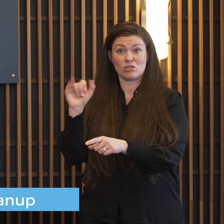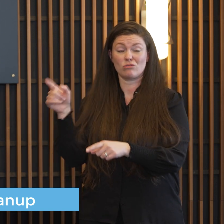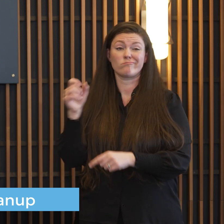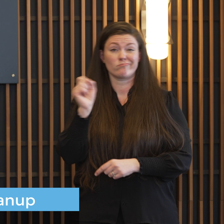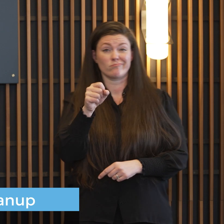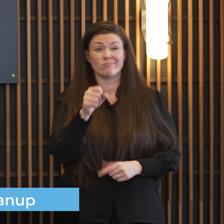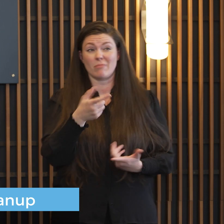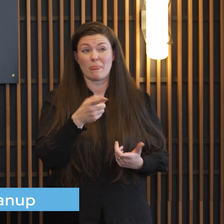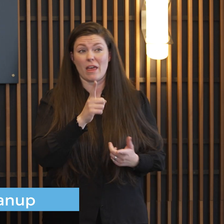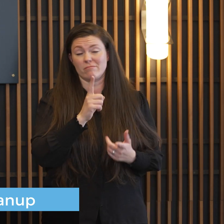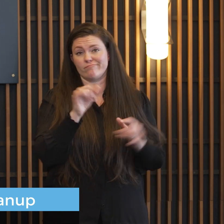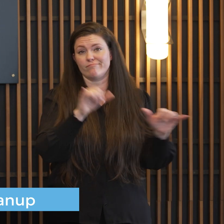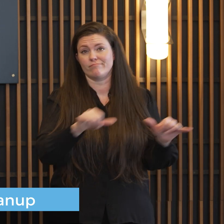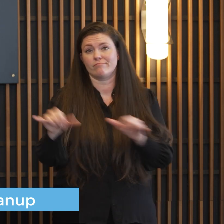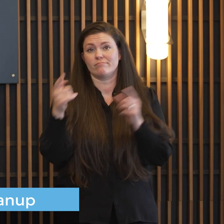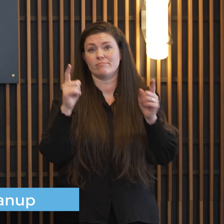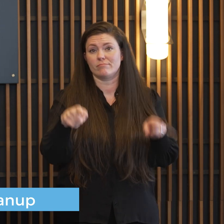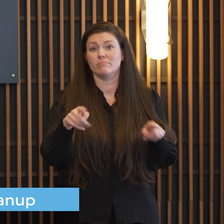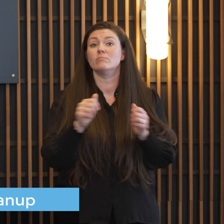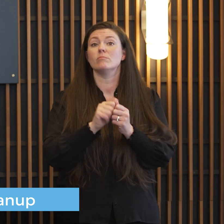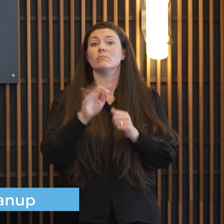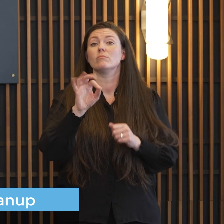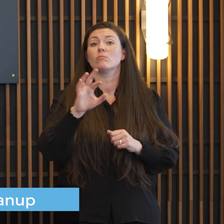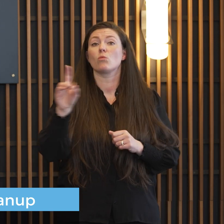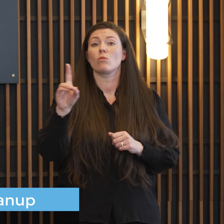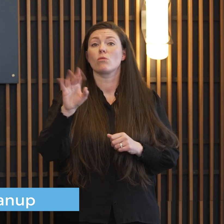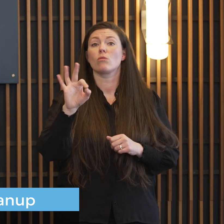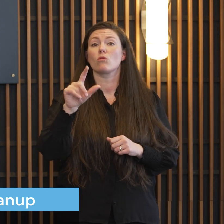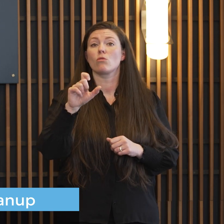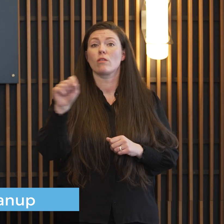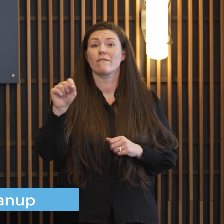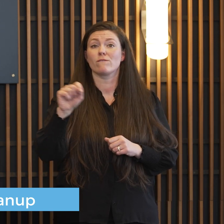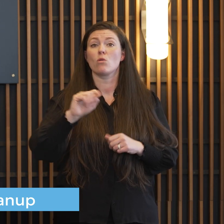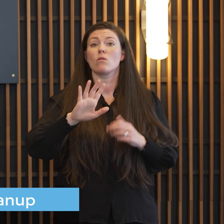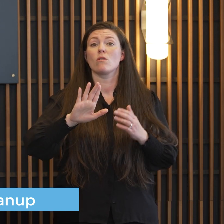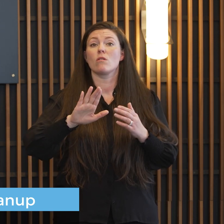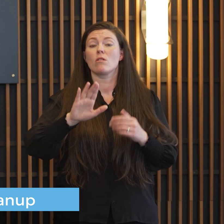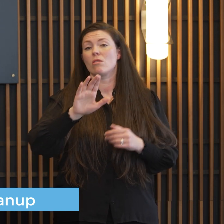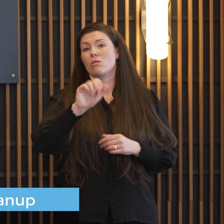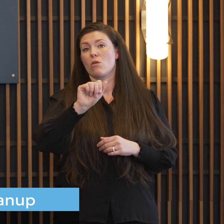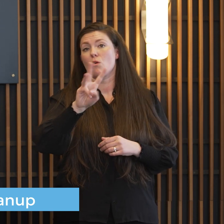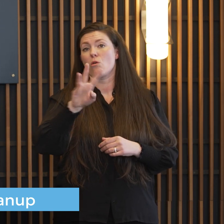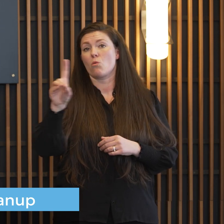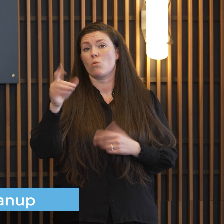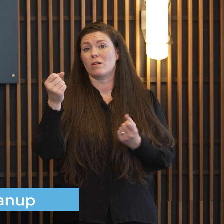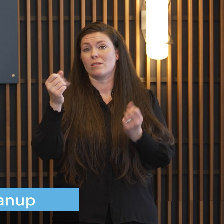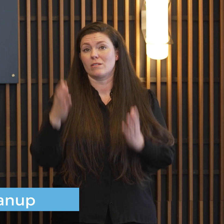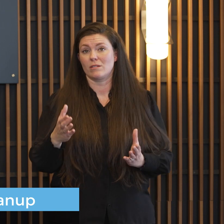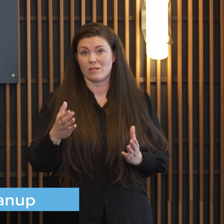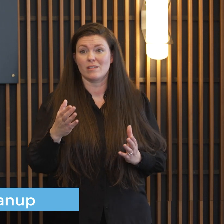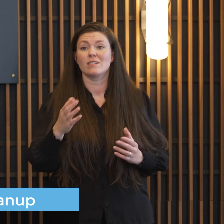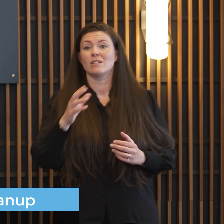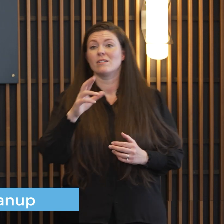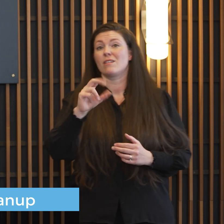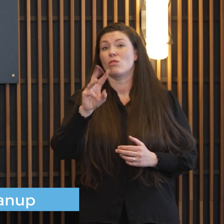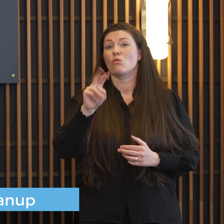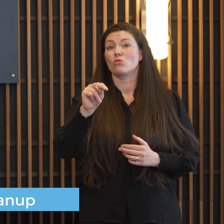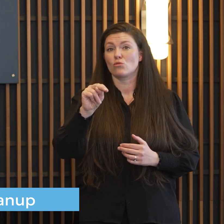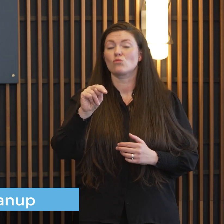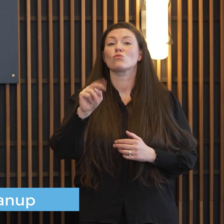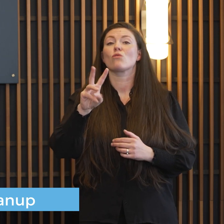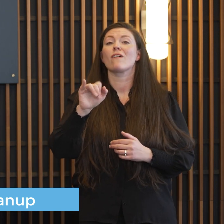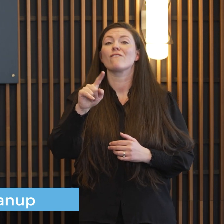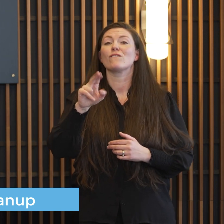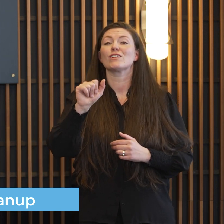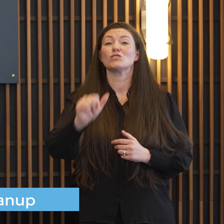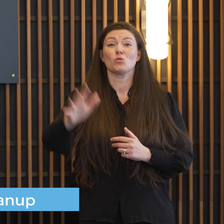you what though you've seen our fleet with the ford uh they the all-wheel drive vehicles that we use the crown victoria's got stuck a lot more back in the day so